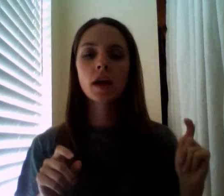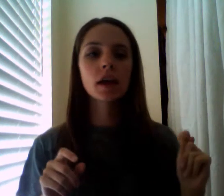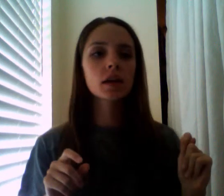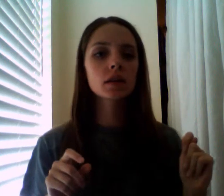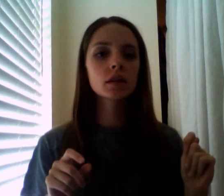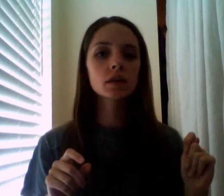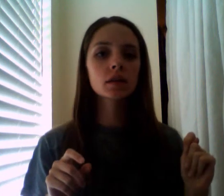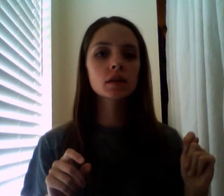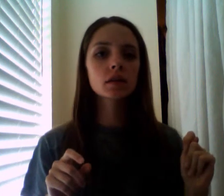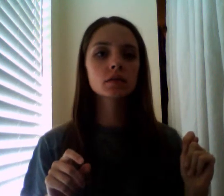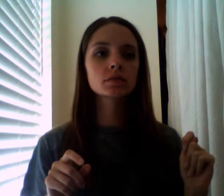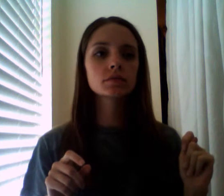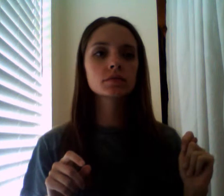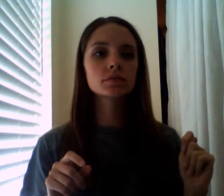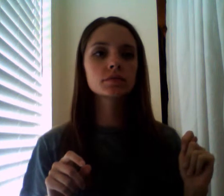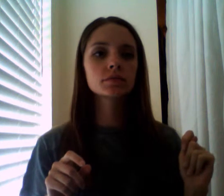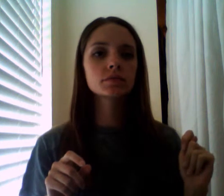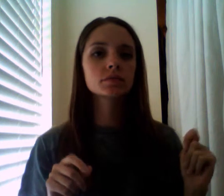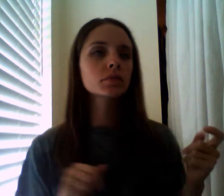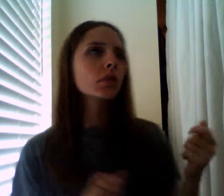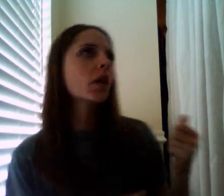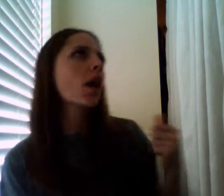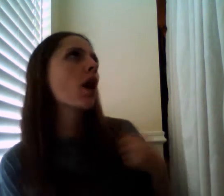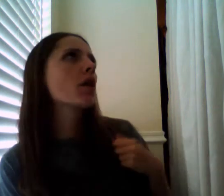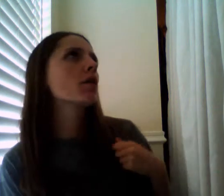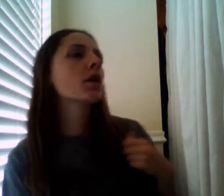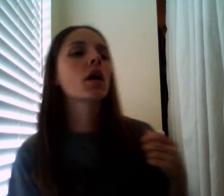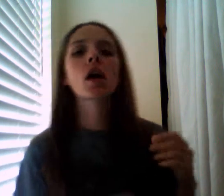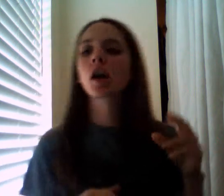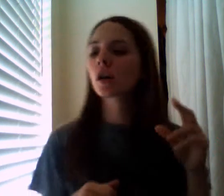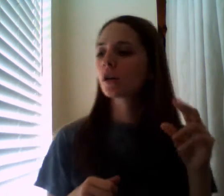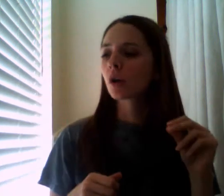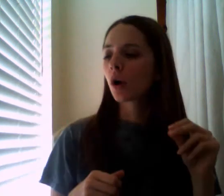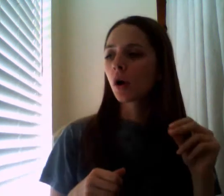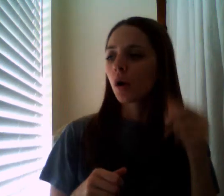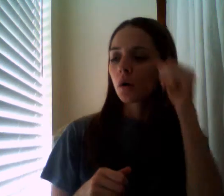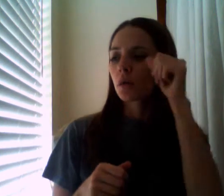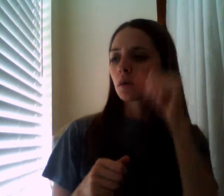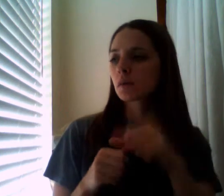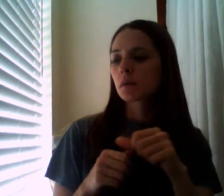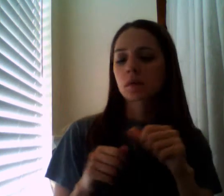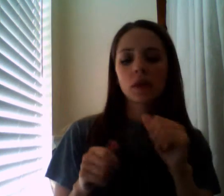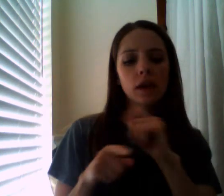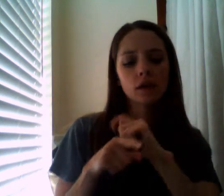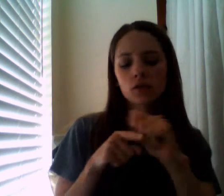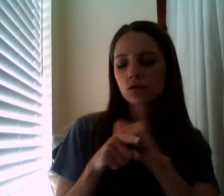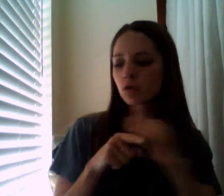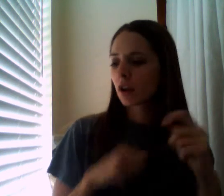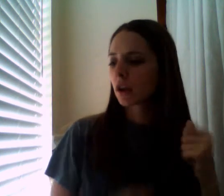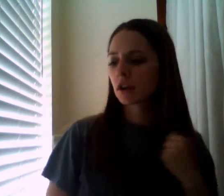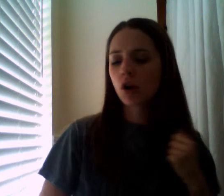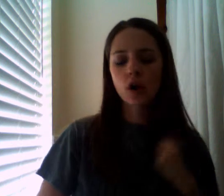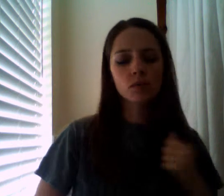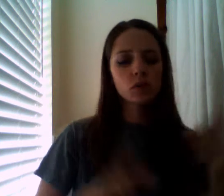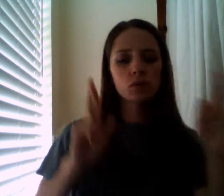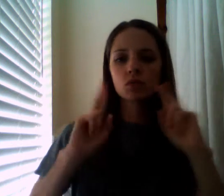they were ready to go what was their other problem Lacey hey that would be distance